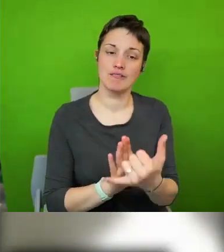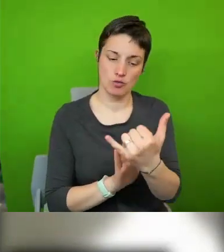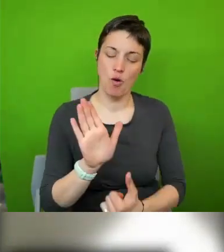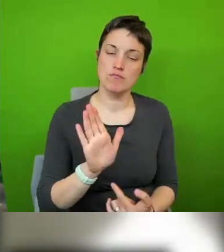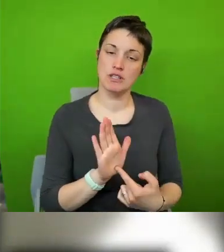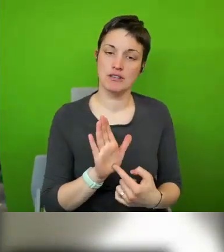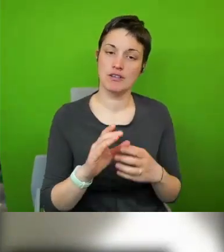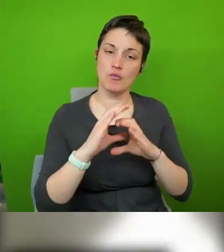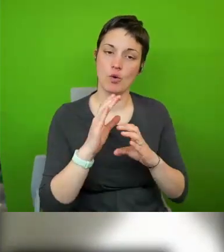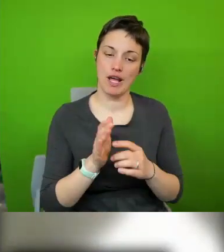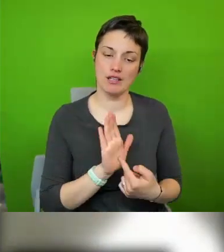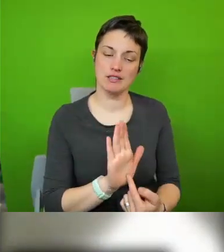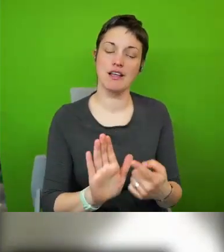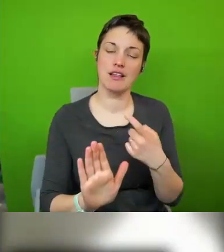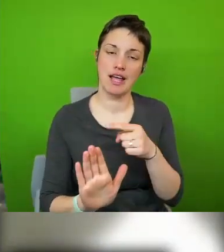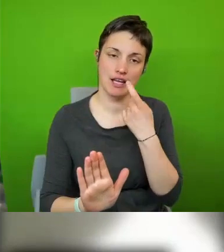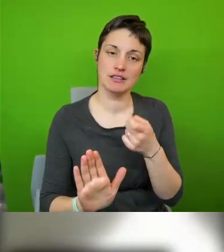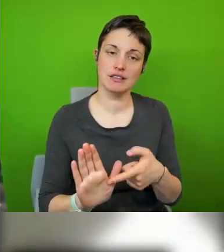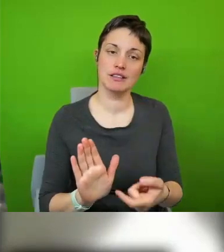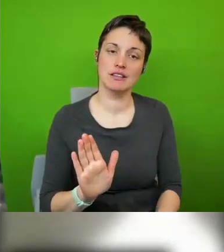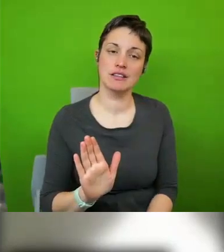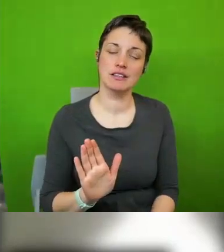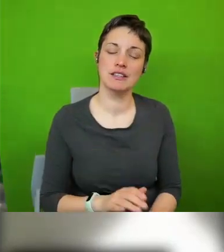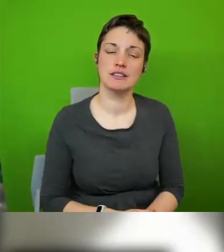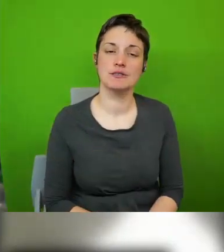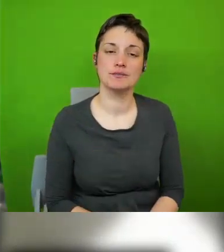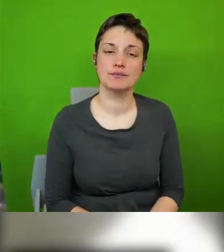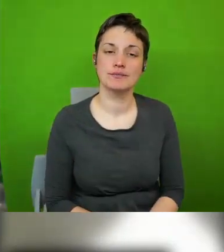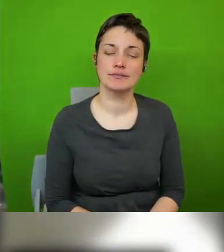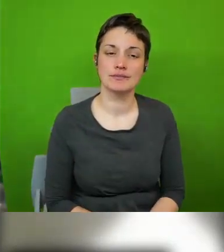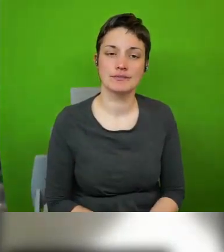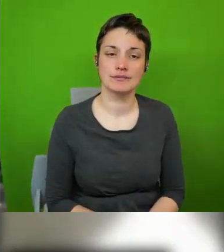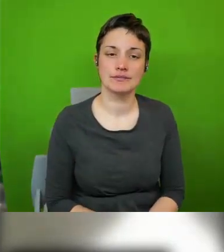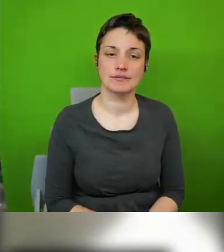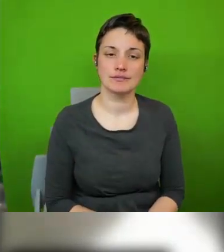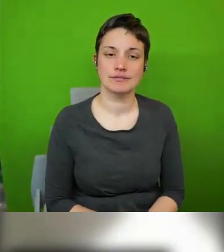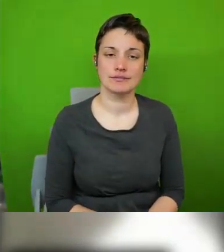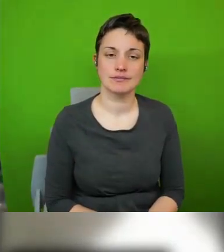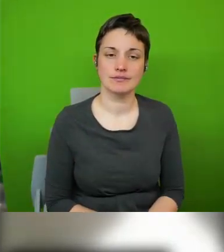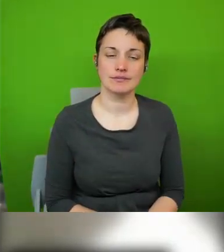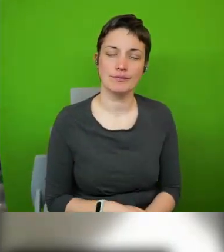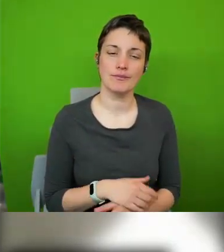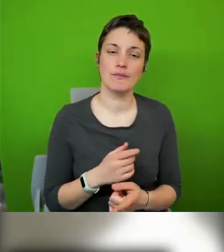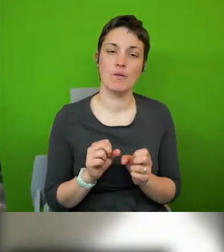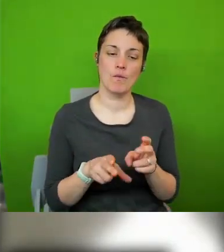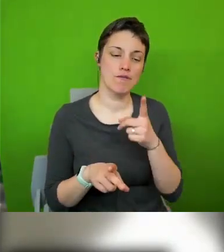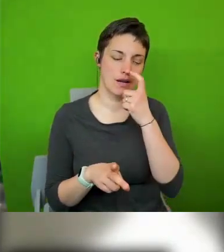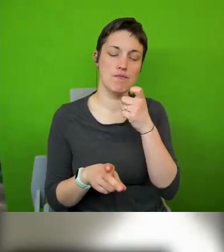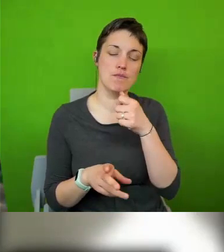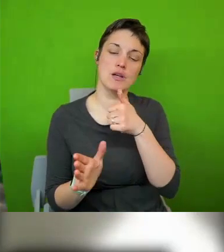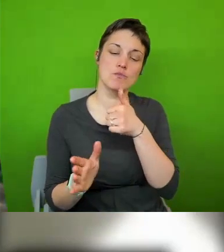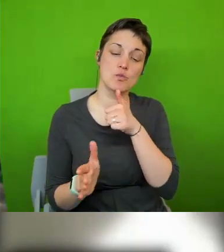communicate um and that is um a means that can be sort of regularly used and seen